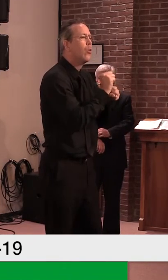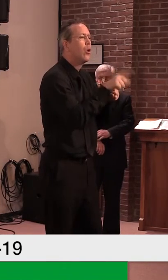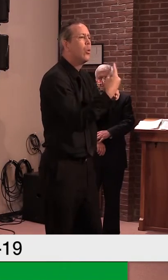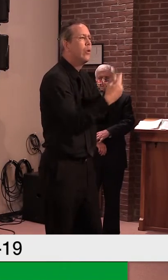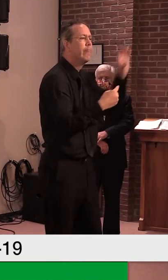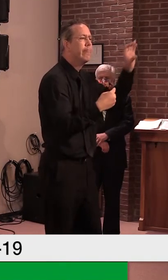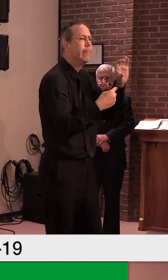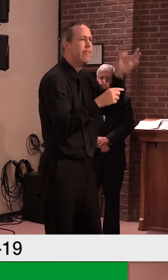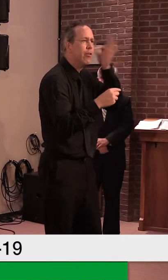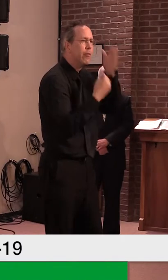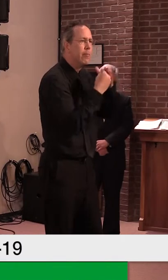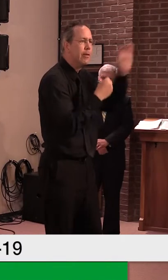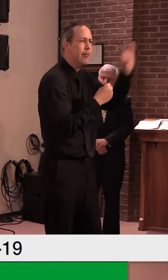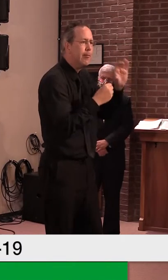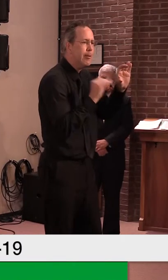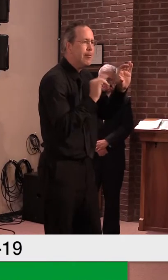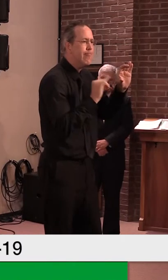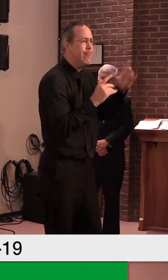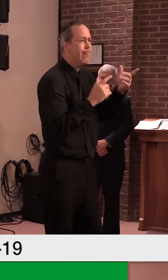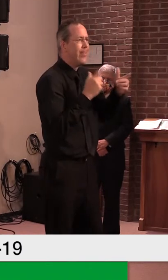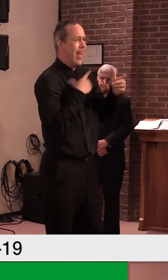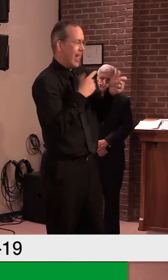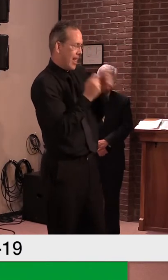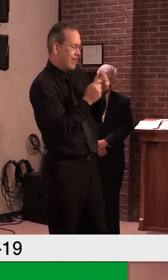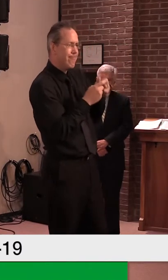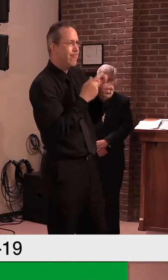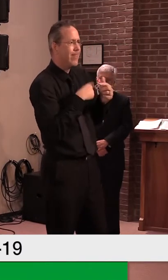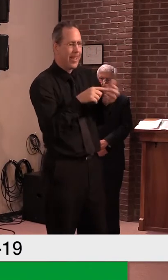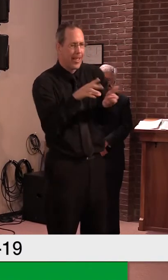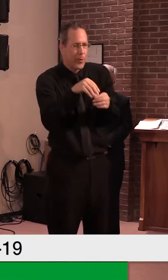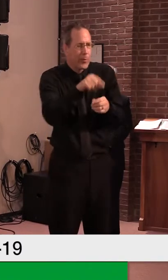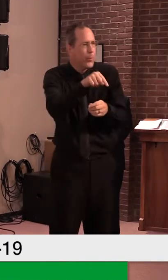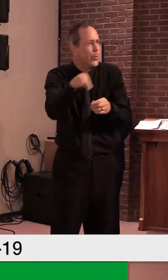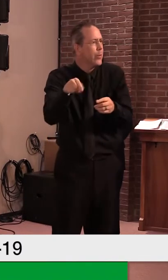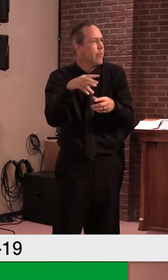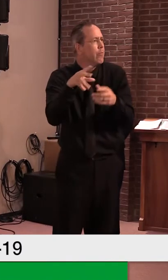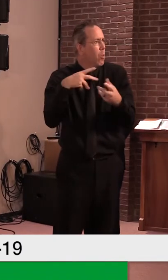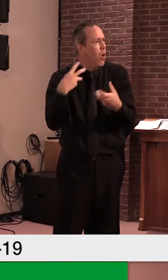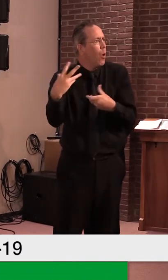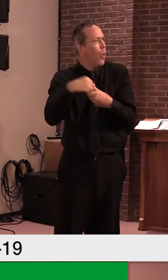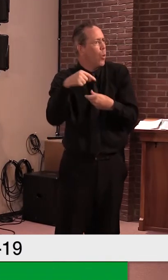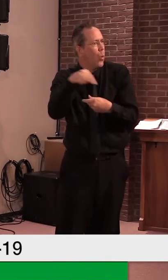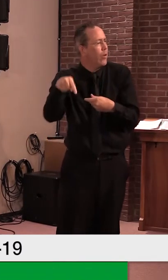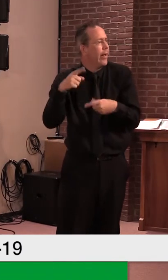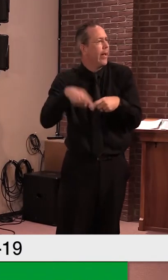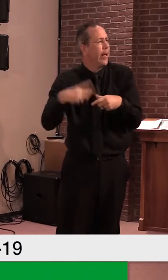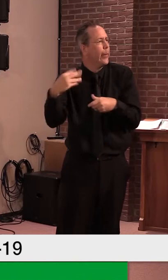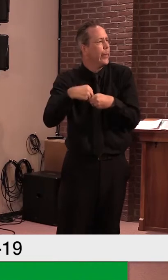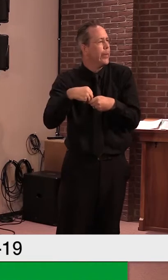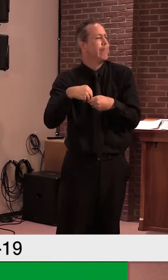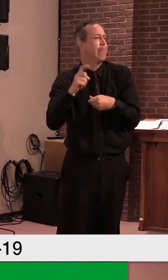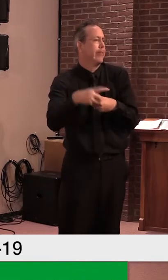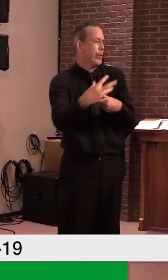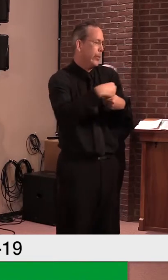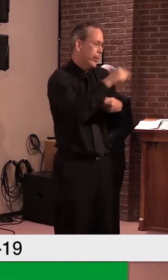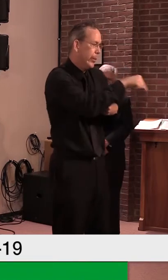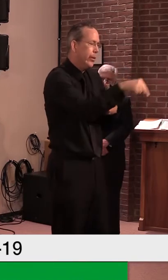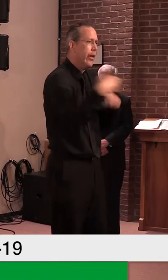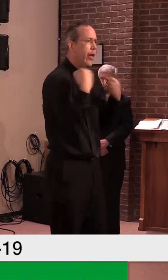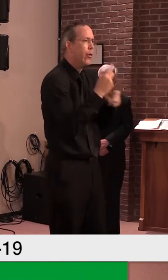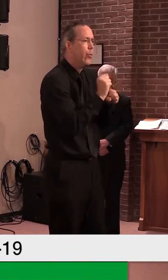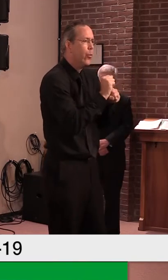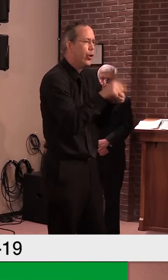that. So again, we're very fortunate. We're thankful for them going to work every day